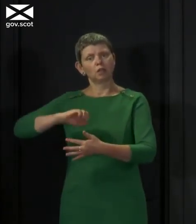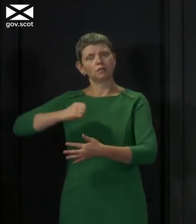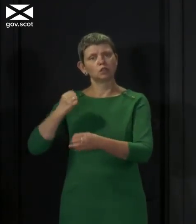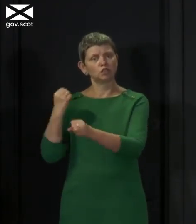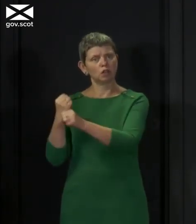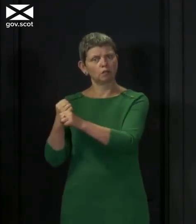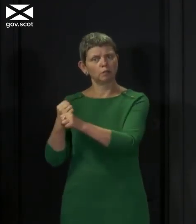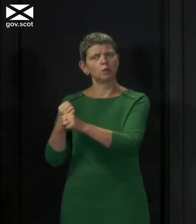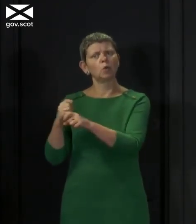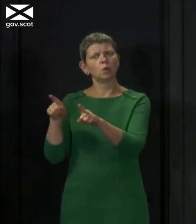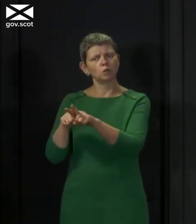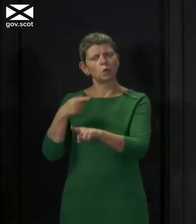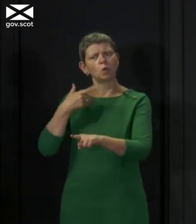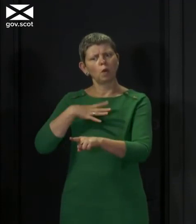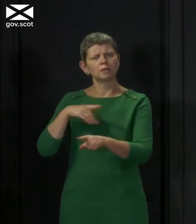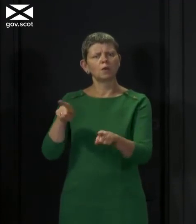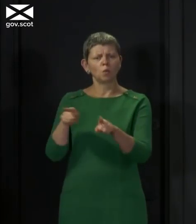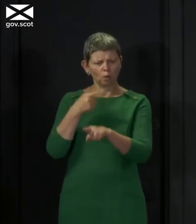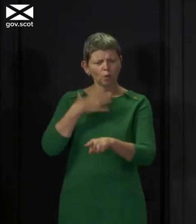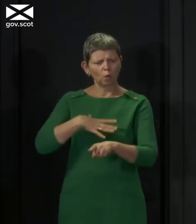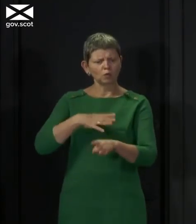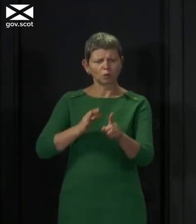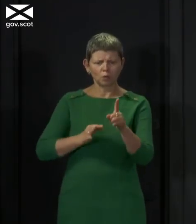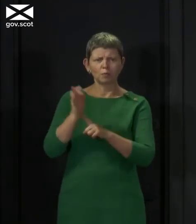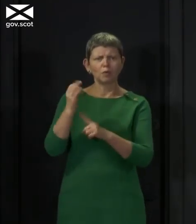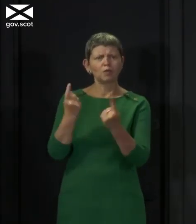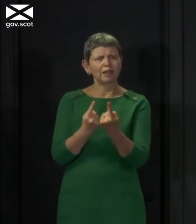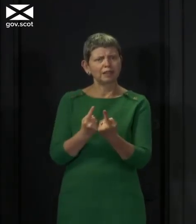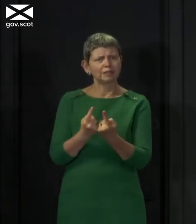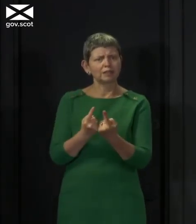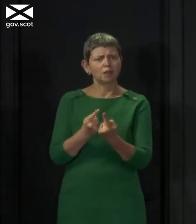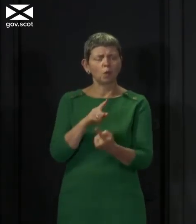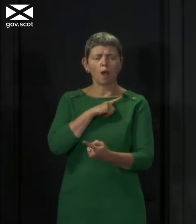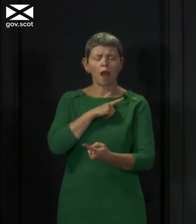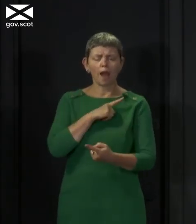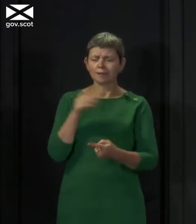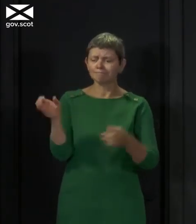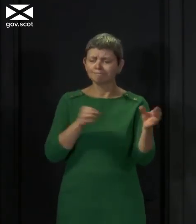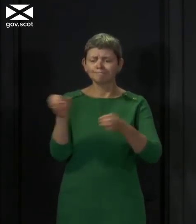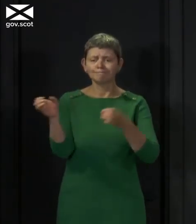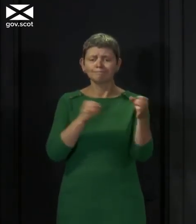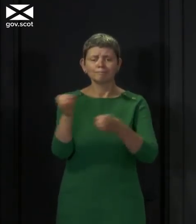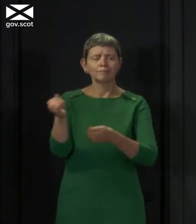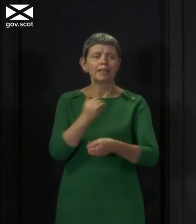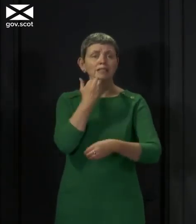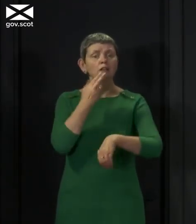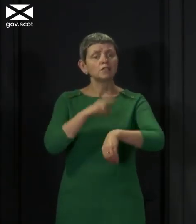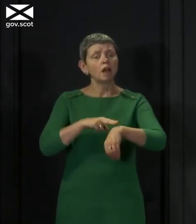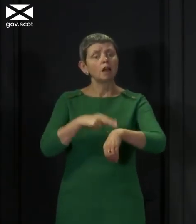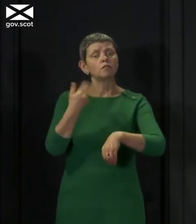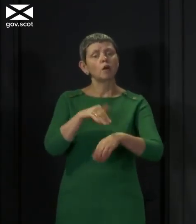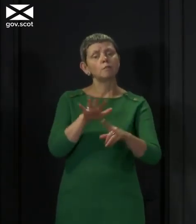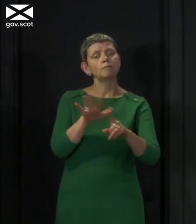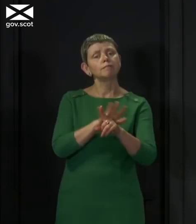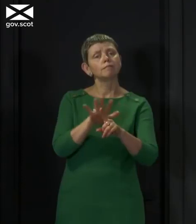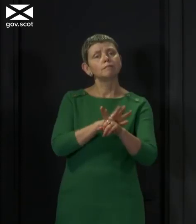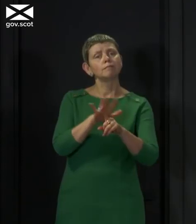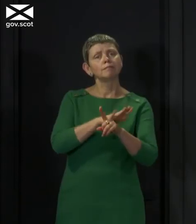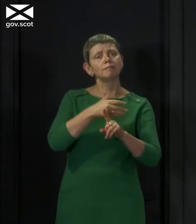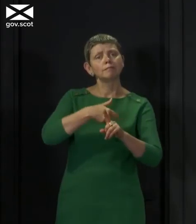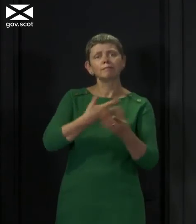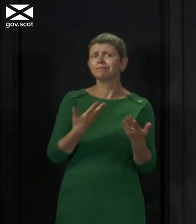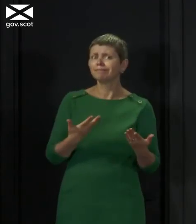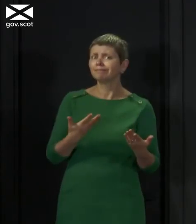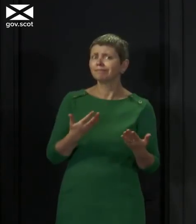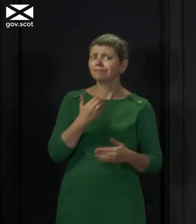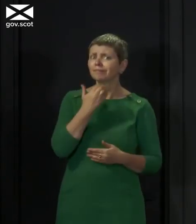anxious to see progress on as well. We don't yet employ enough people from our minority ethnic communities. And this comes back to a general point that